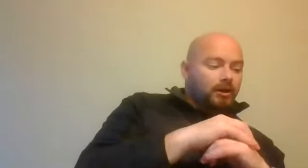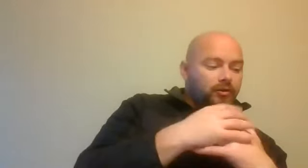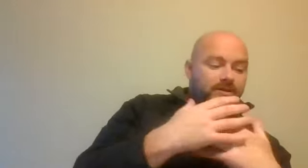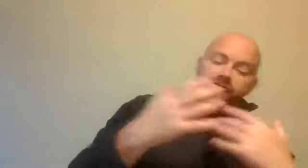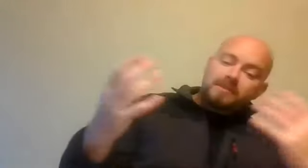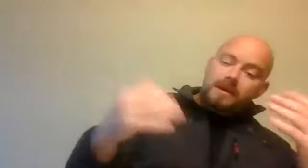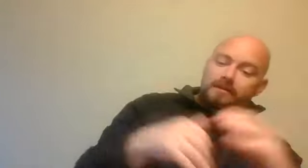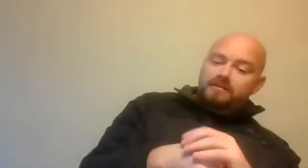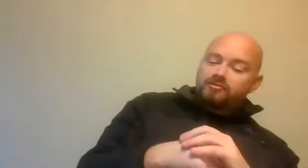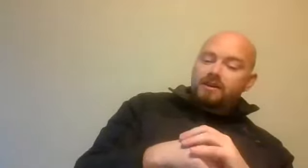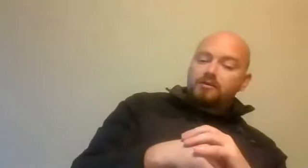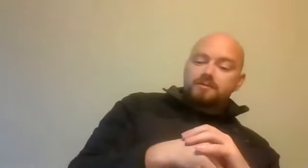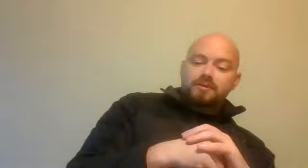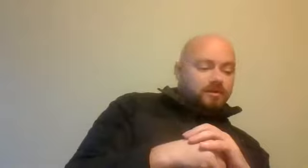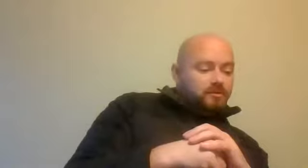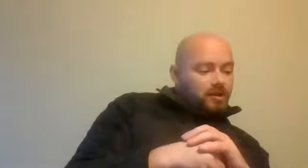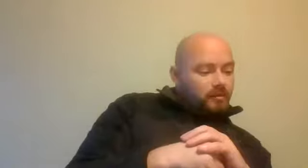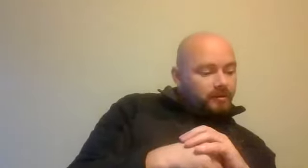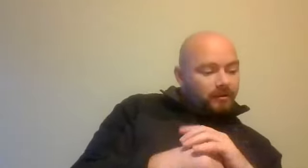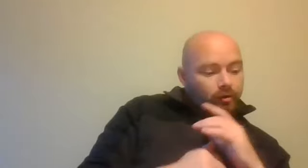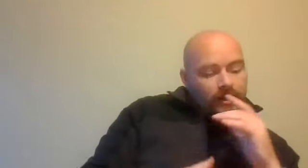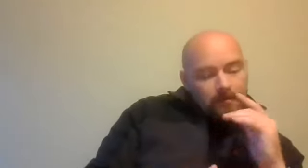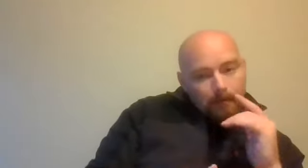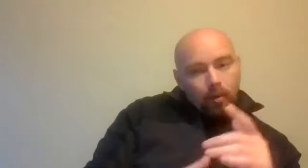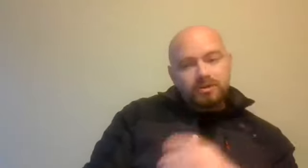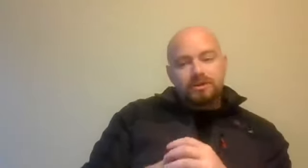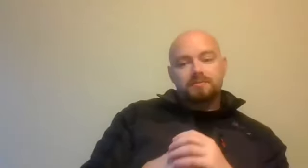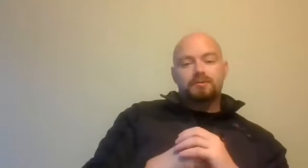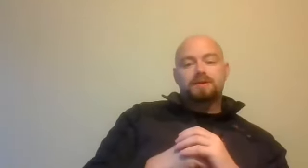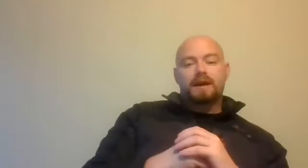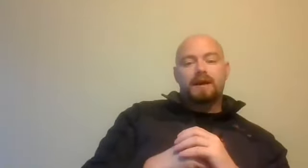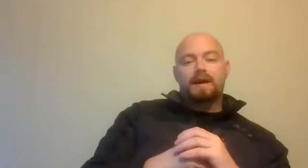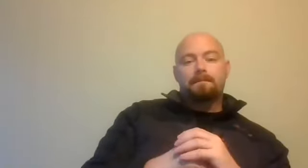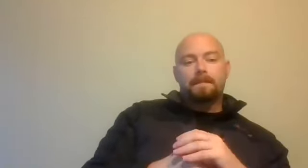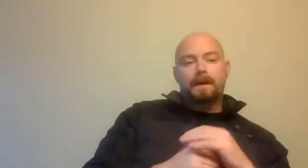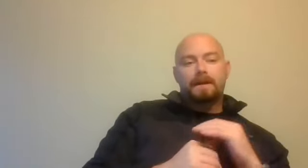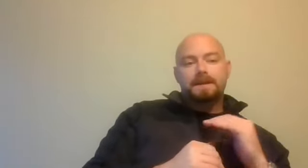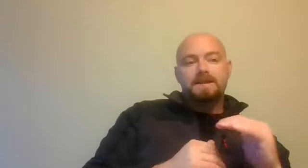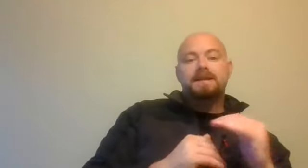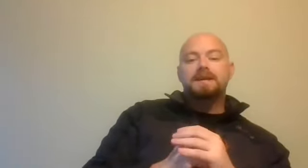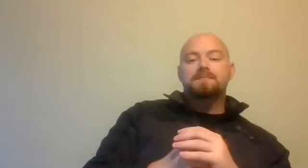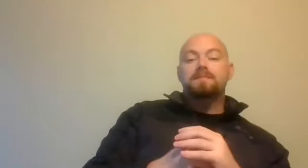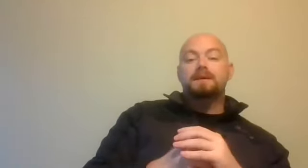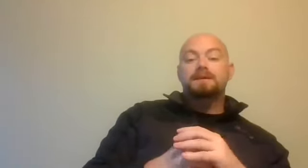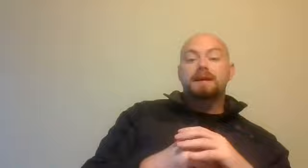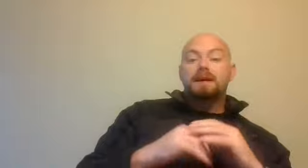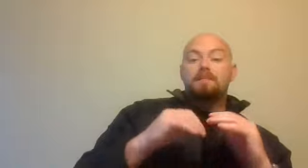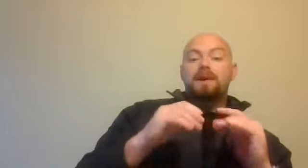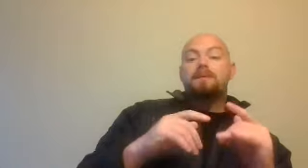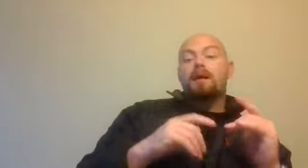Another one, the dreaded outcomes I want to spend too much time on. The one that I most, I suppose, like to indicate to people is people